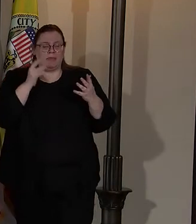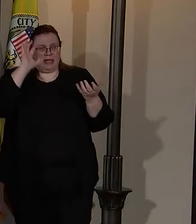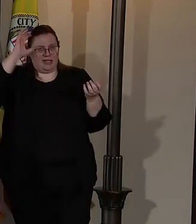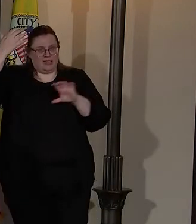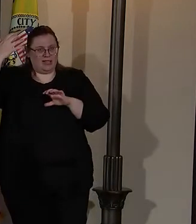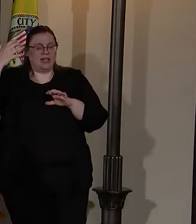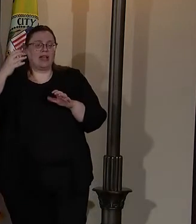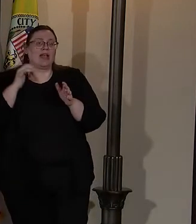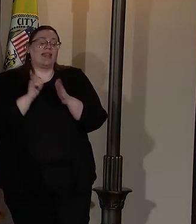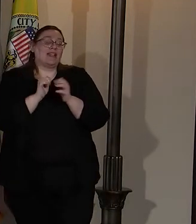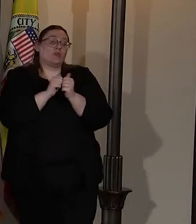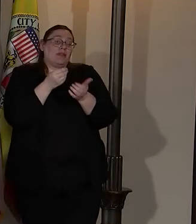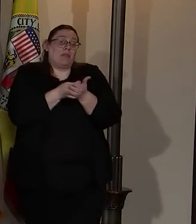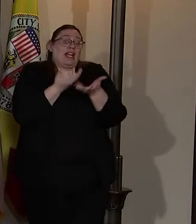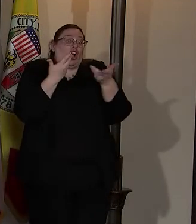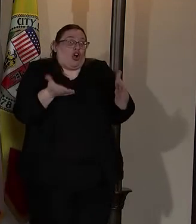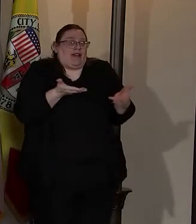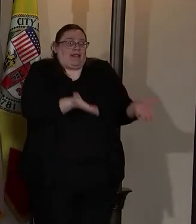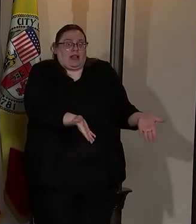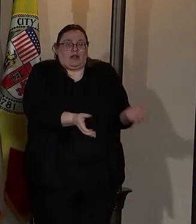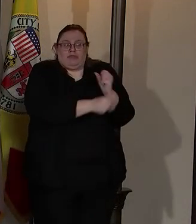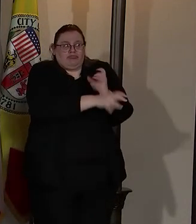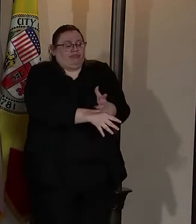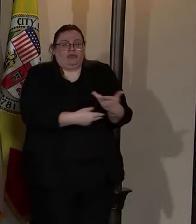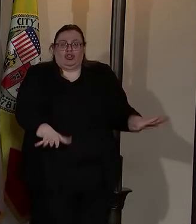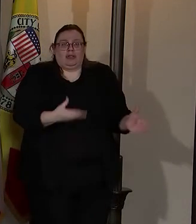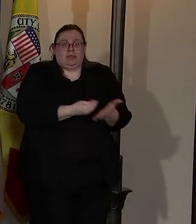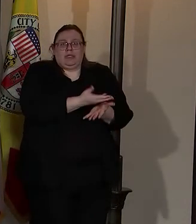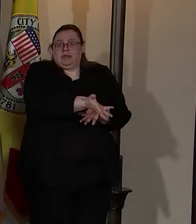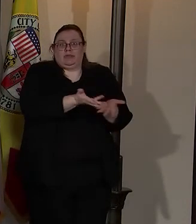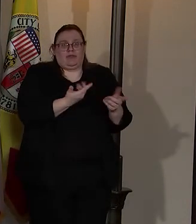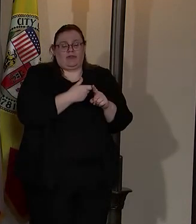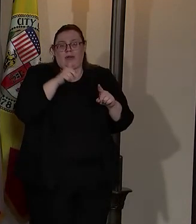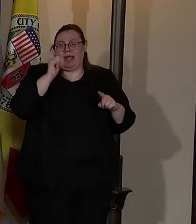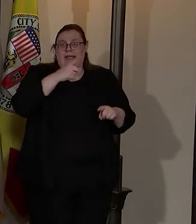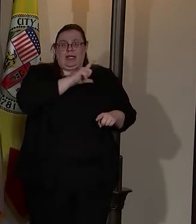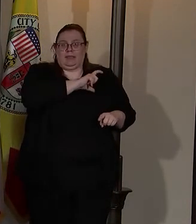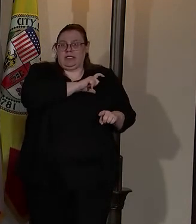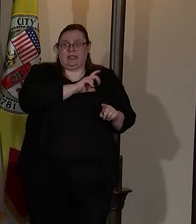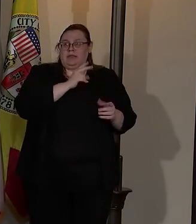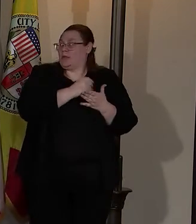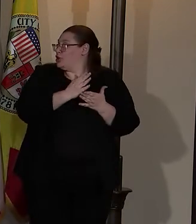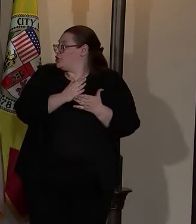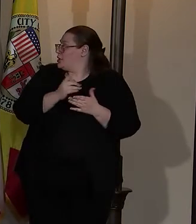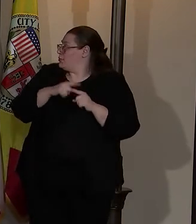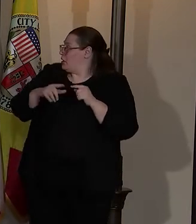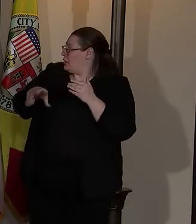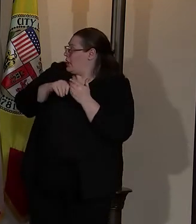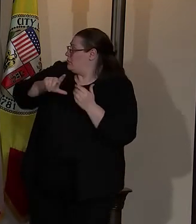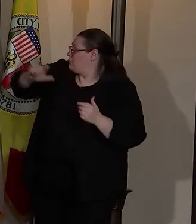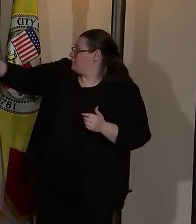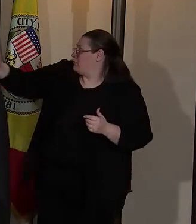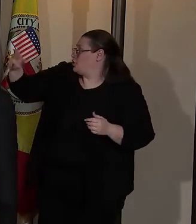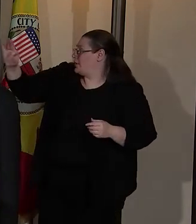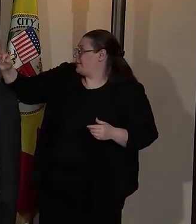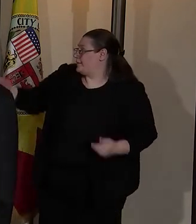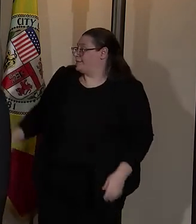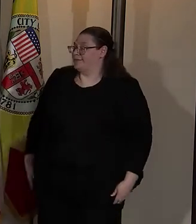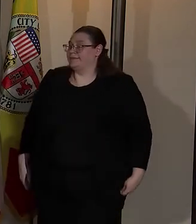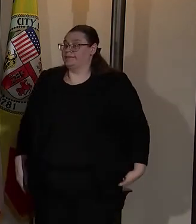This is with existing resources, existing resources of the Los Angeles Police Department budget. But with that, Chief, for a minute. Yep.